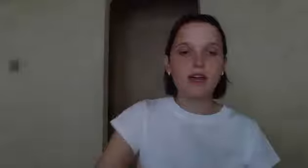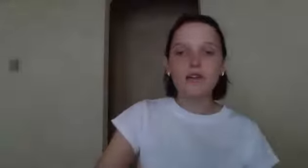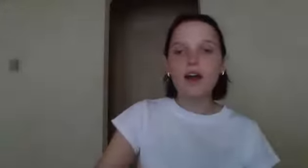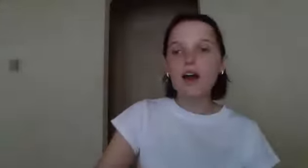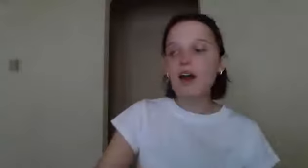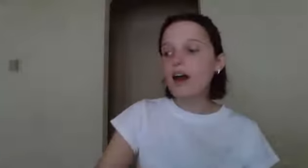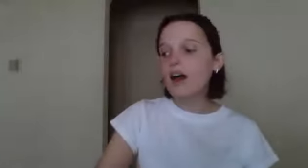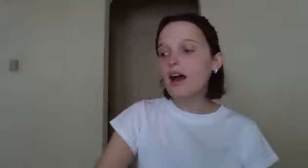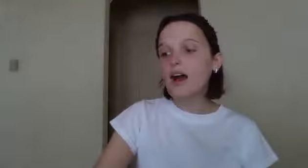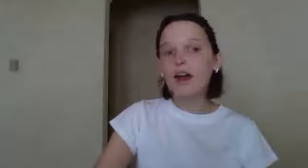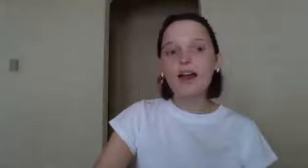sound. I.